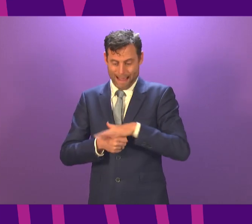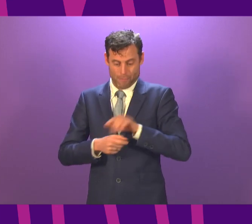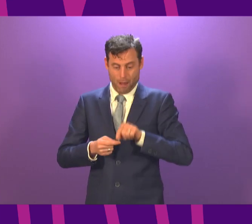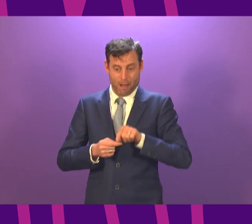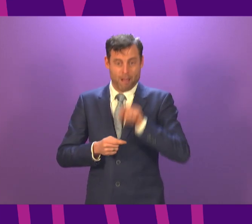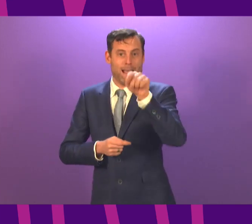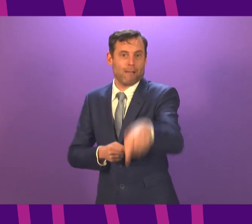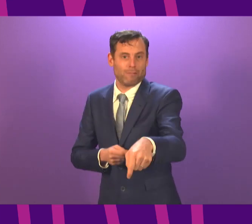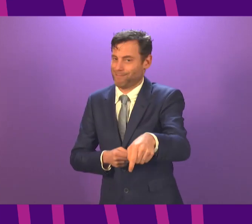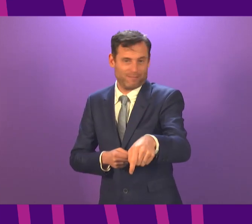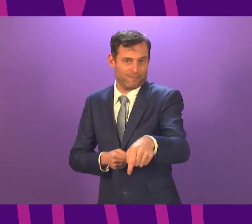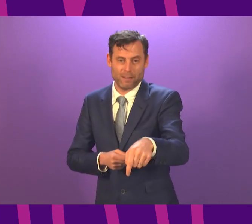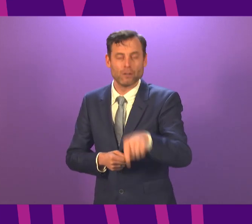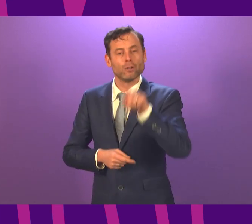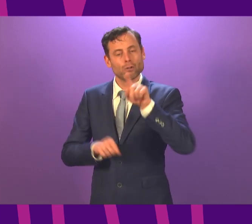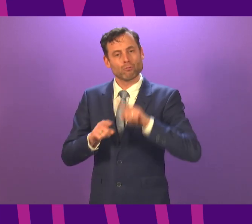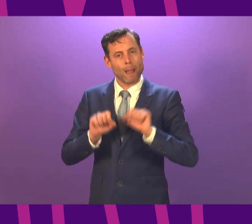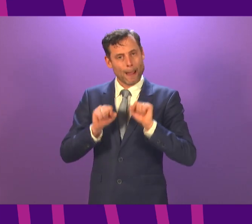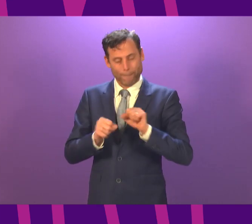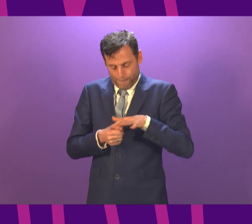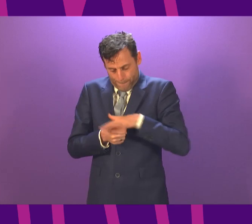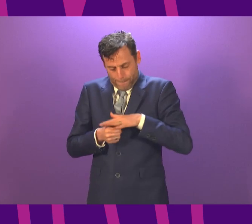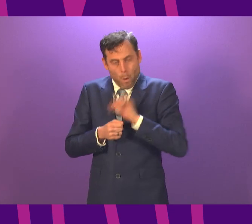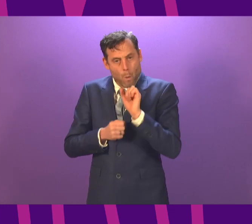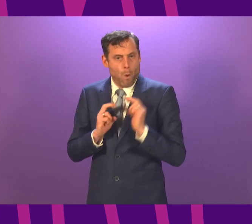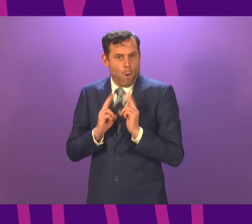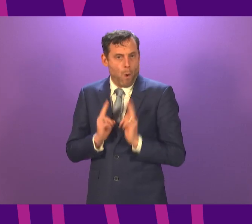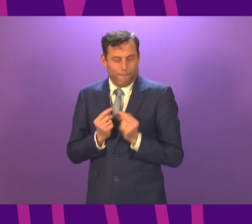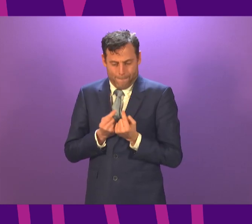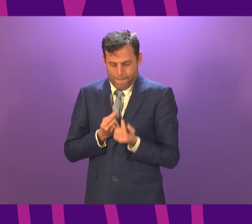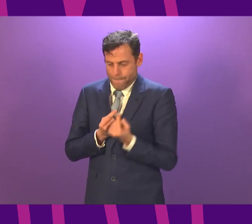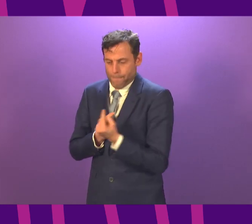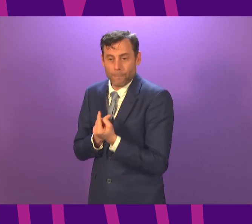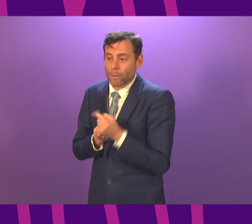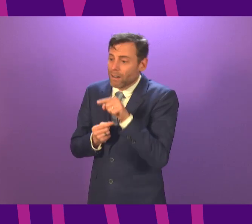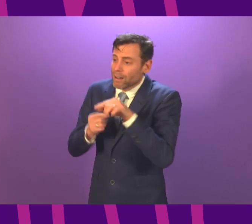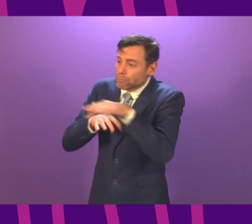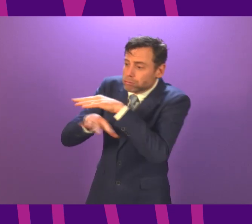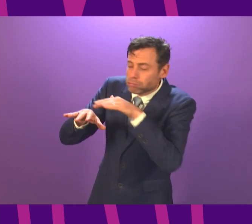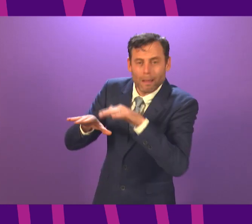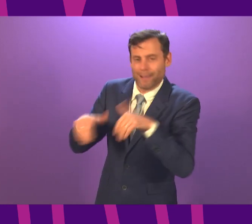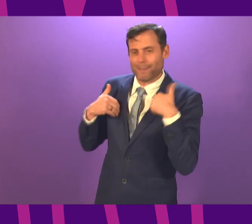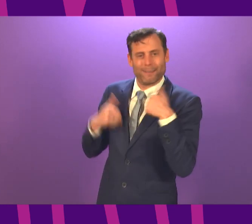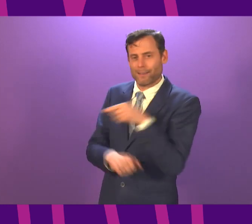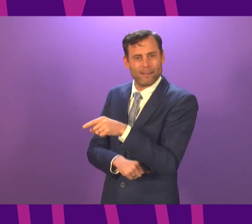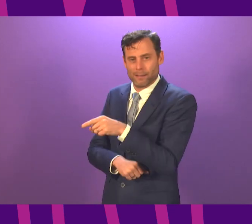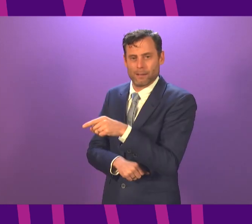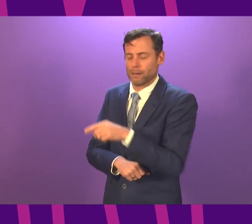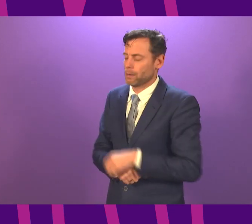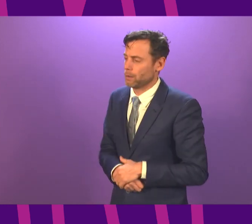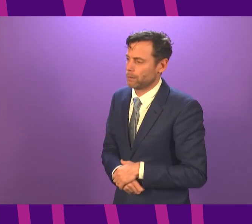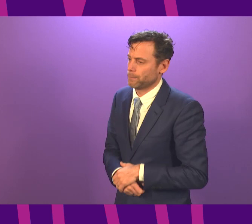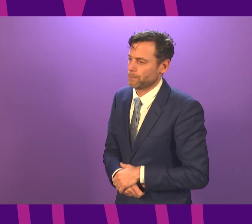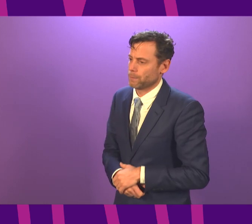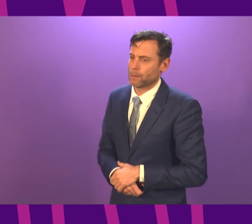purpose. When you do go out, stay as close to home as possible and stay away from crowded places. It remains the case, and let me stress this point, that